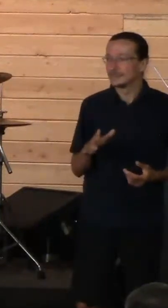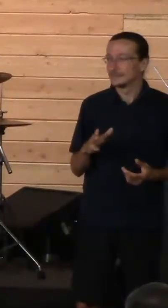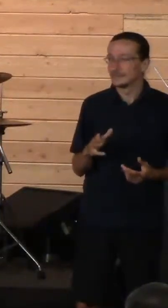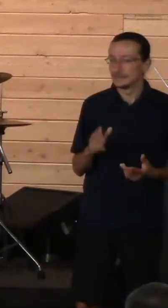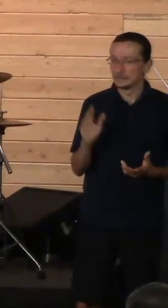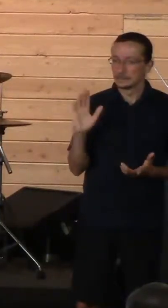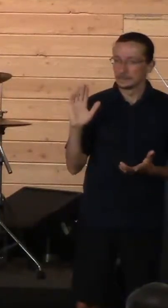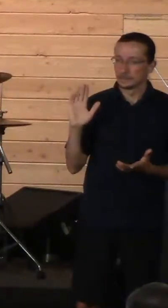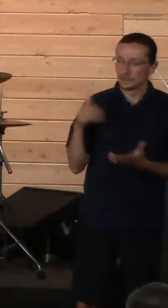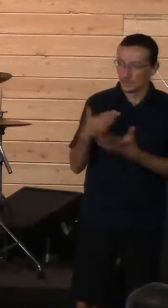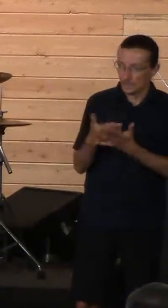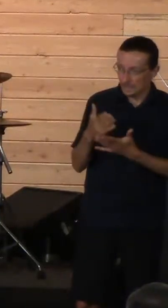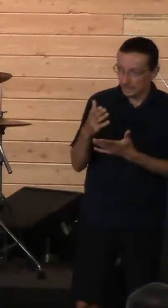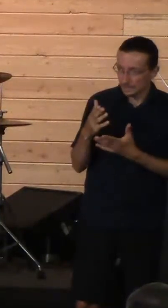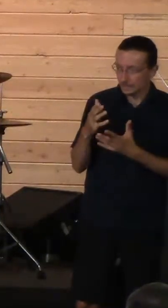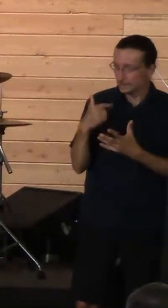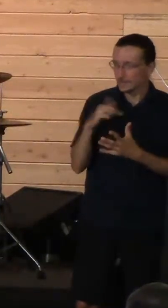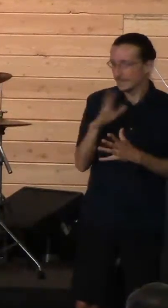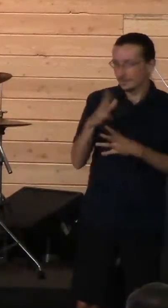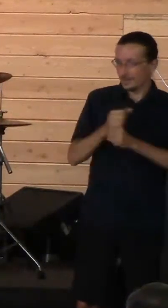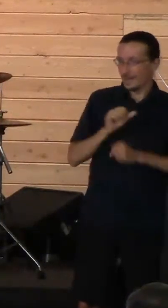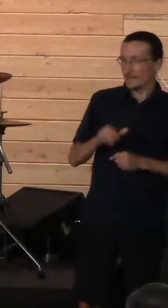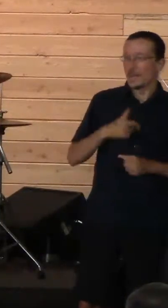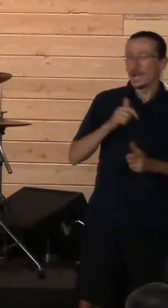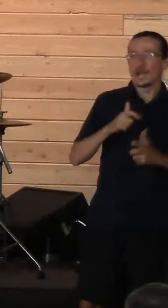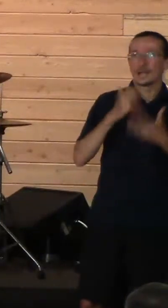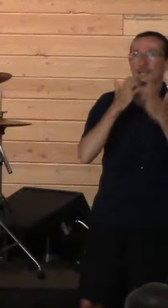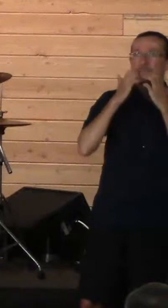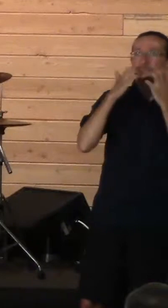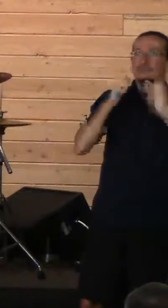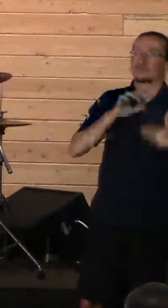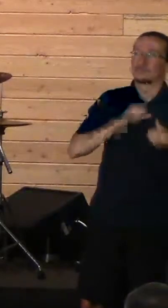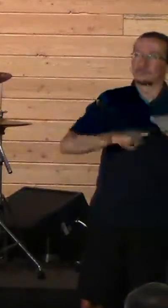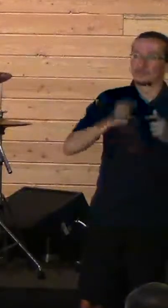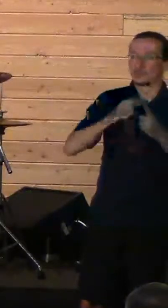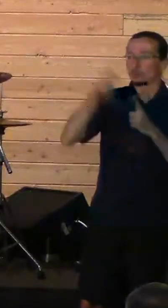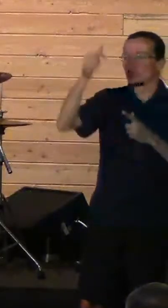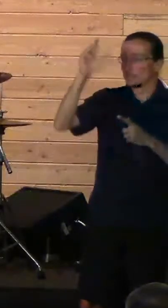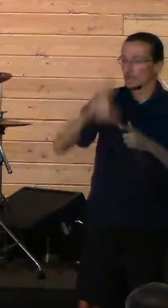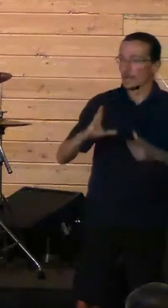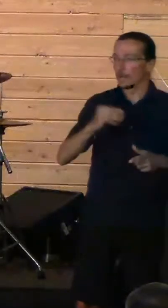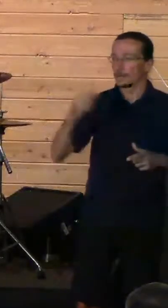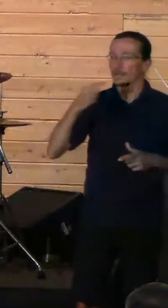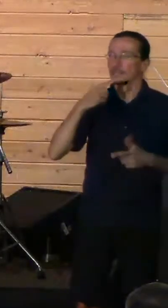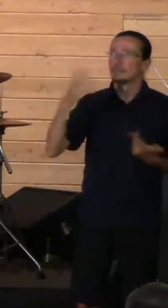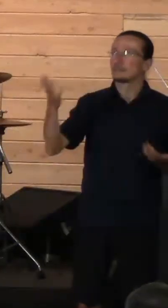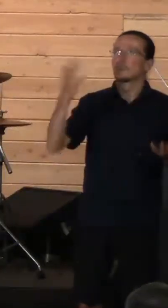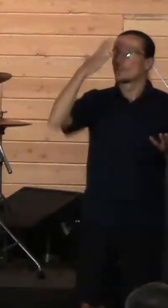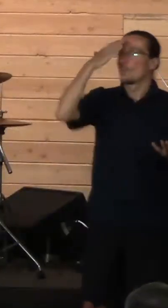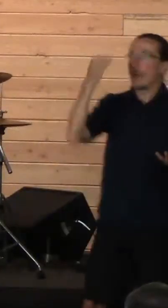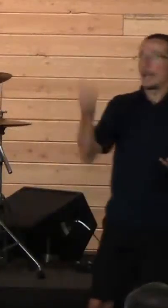had to cry out and I've had to mourn to God and say, why?